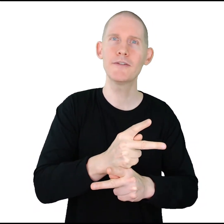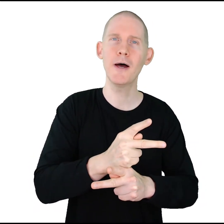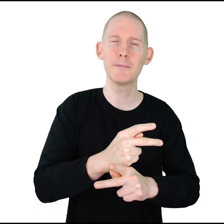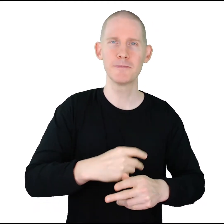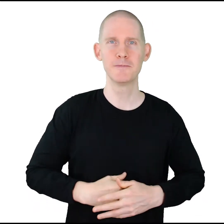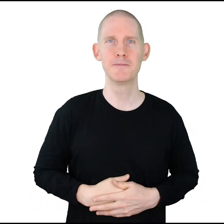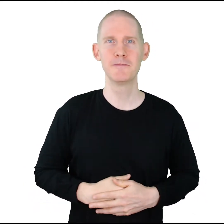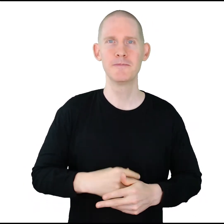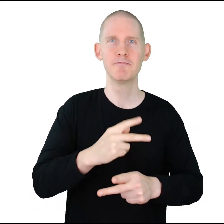top.